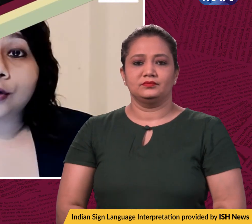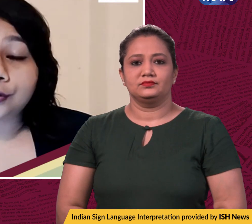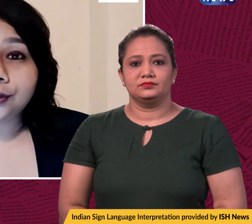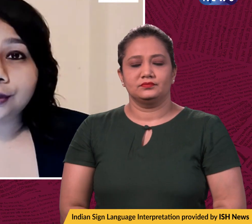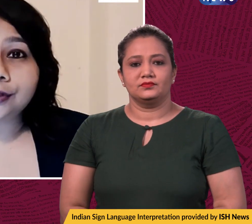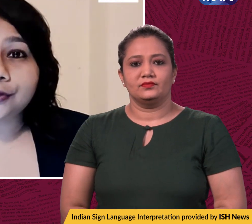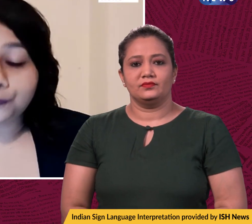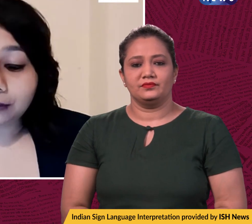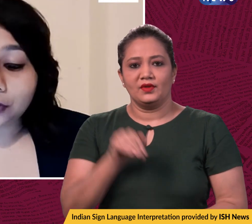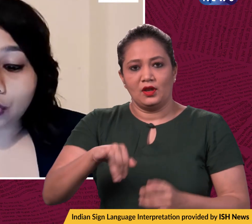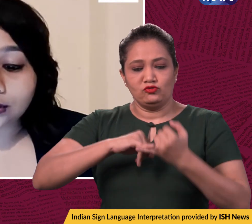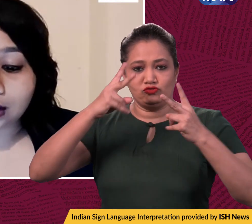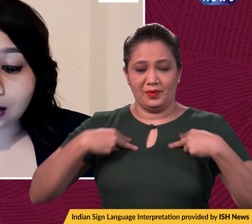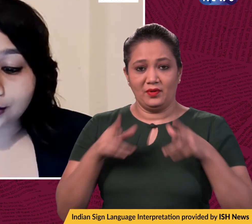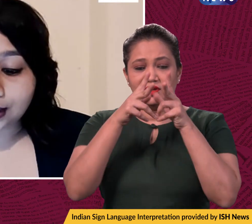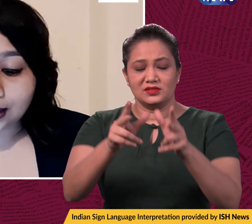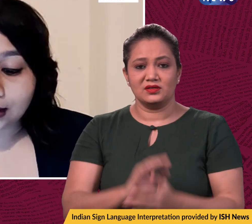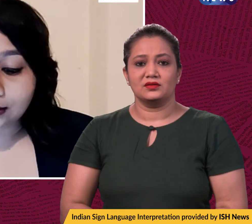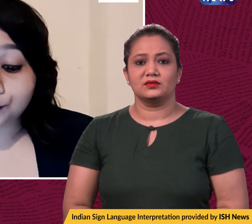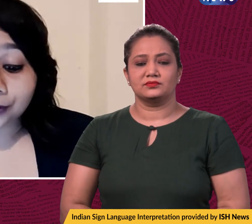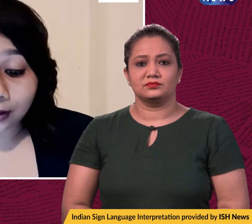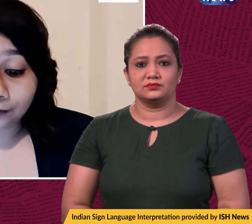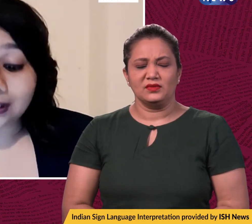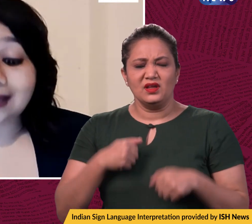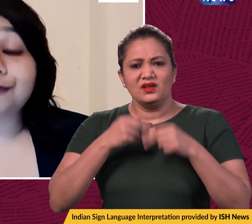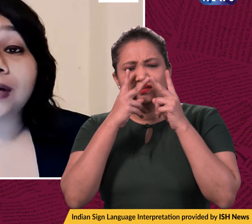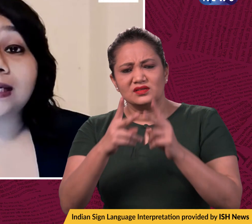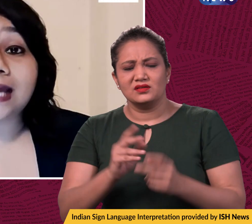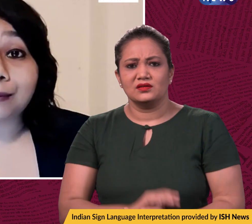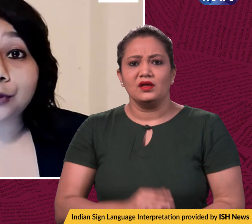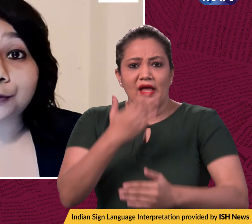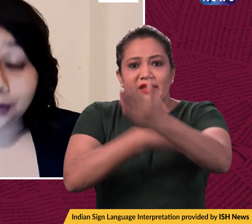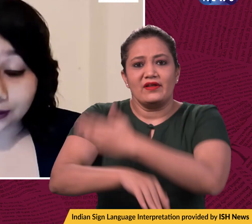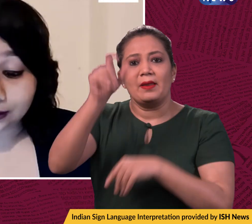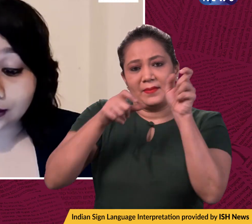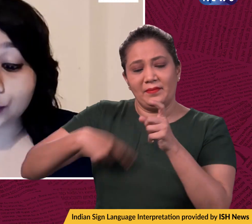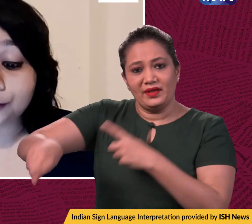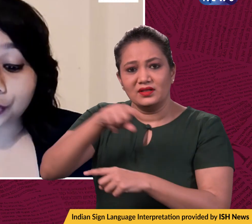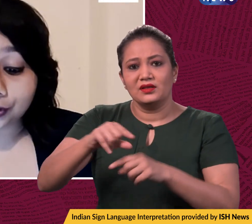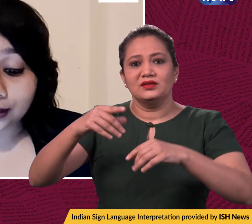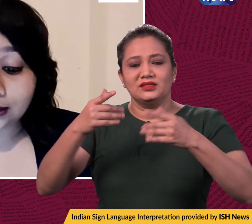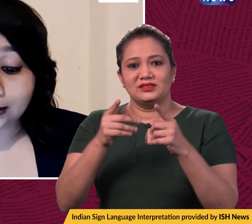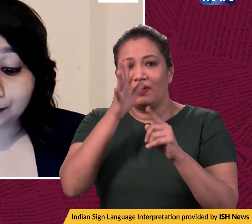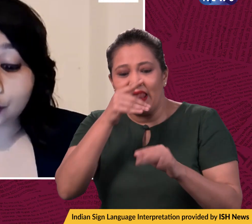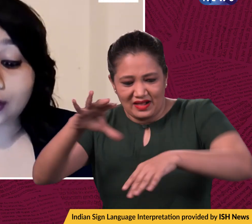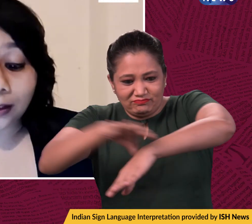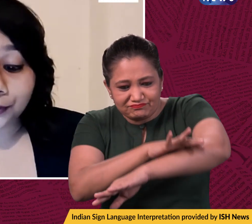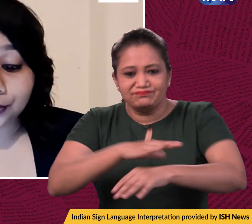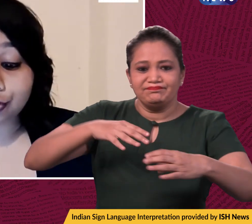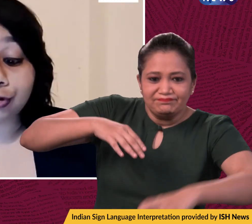Also in the news, the Supreme Court today observed that differently abled persons with prosthetic limbs or calipers should